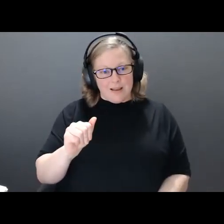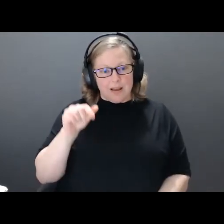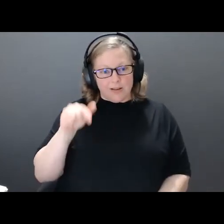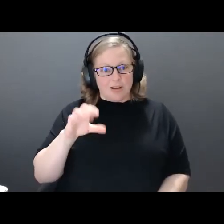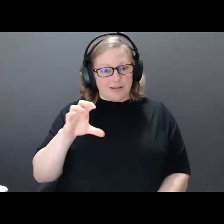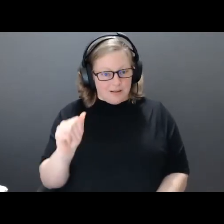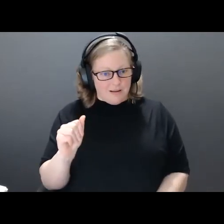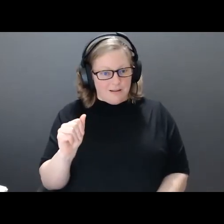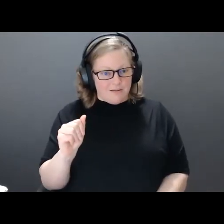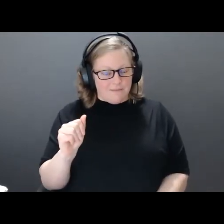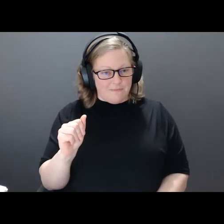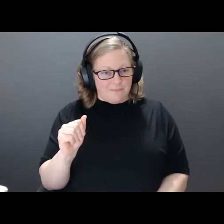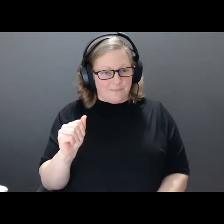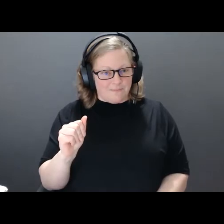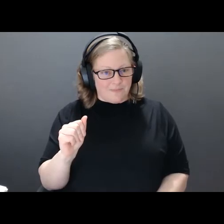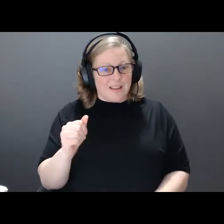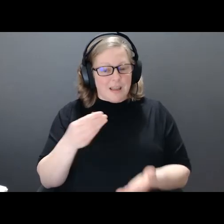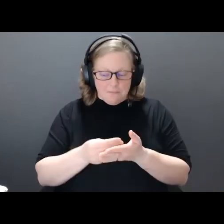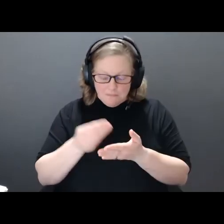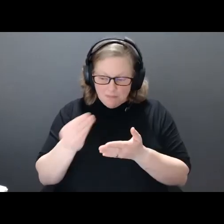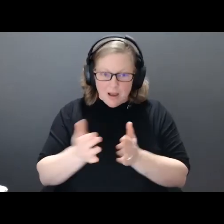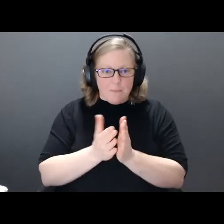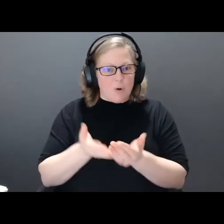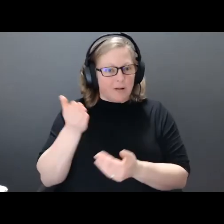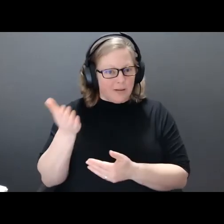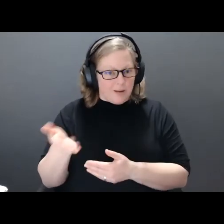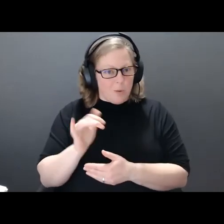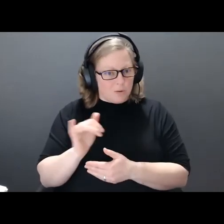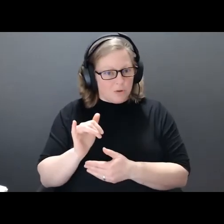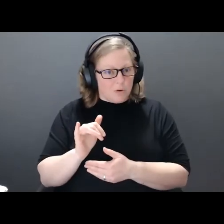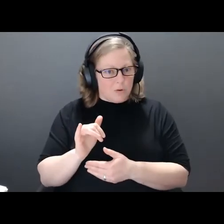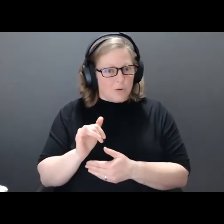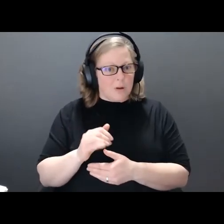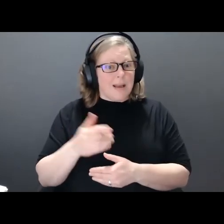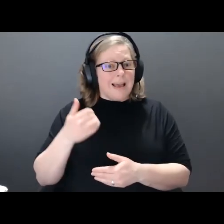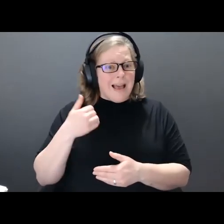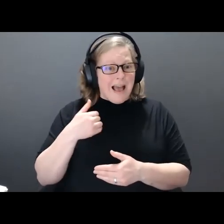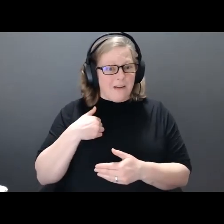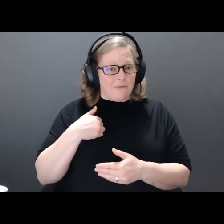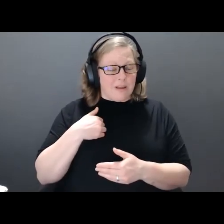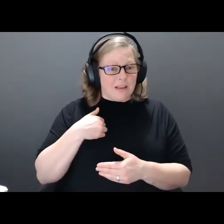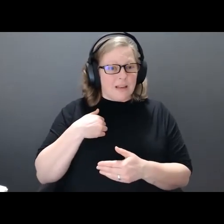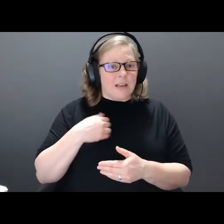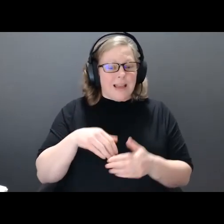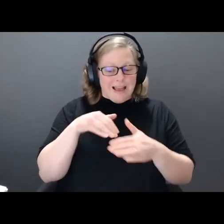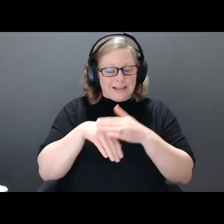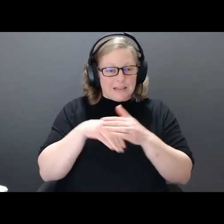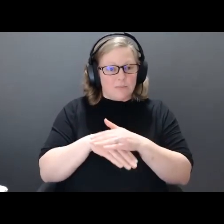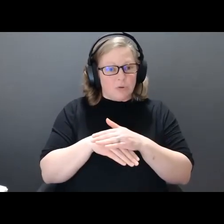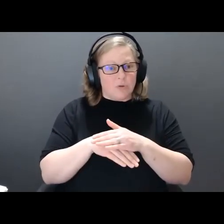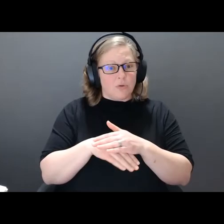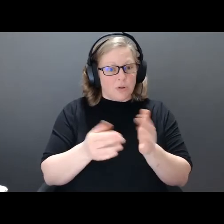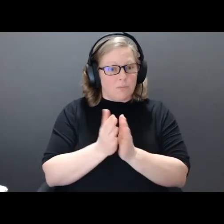and you can buy a copy there. They're also accessible copies for people who have print disabilities. And, uh, those